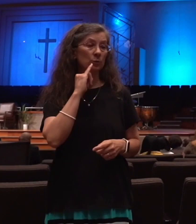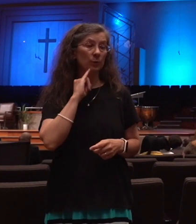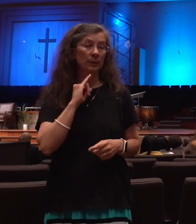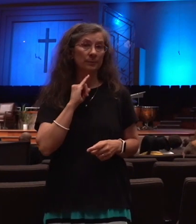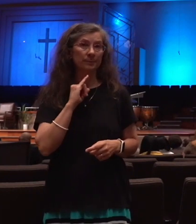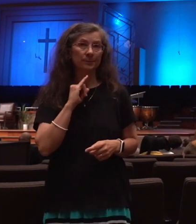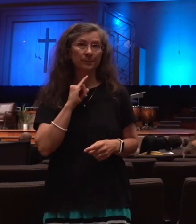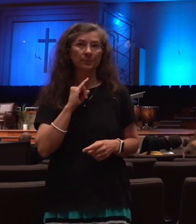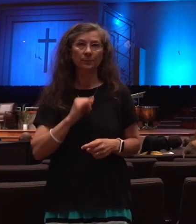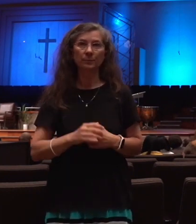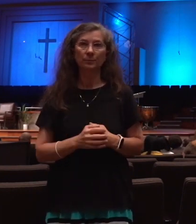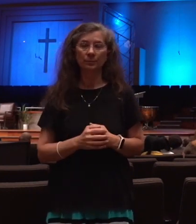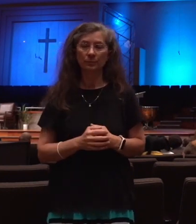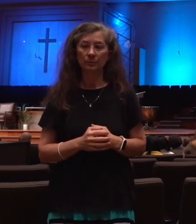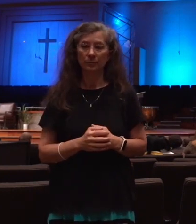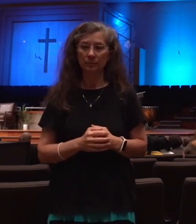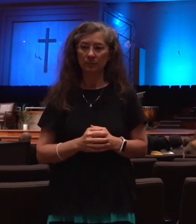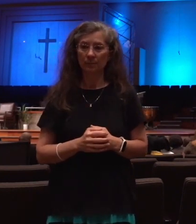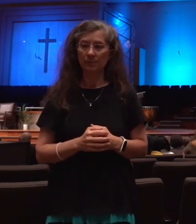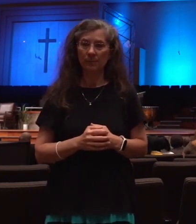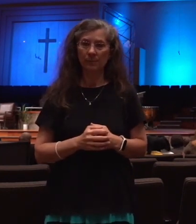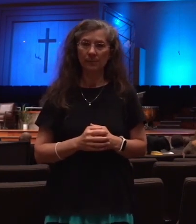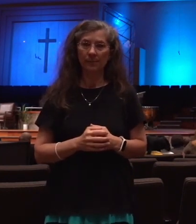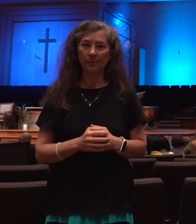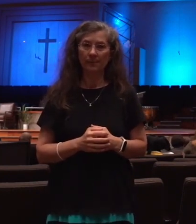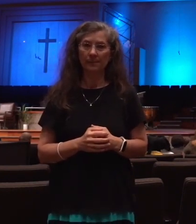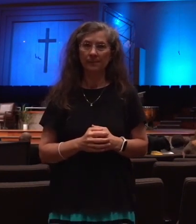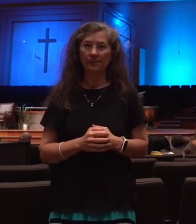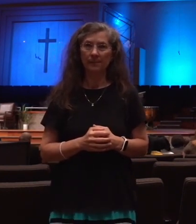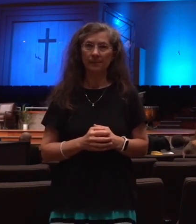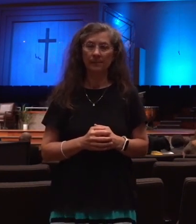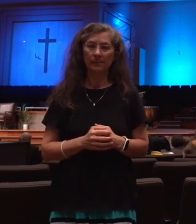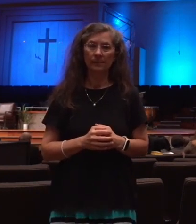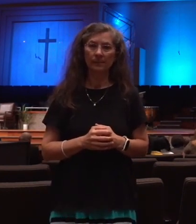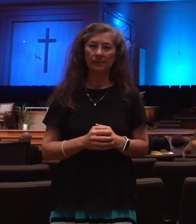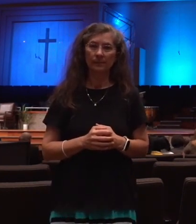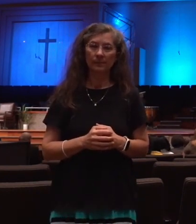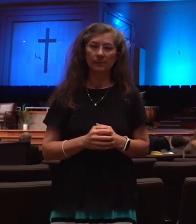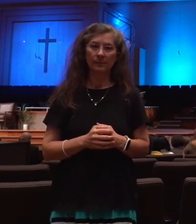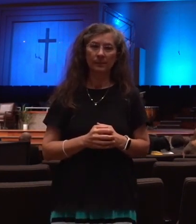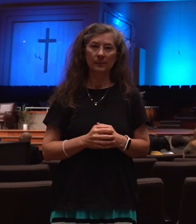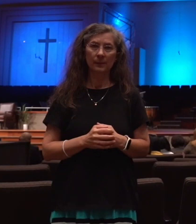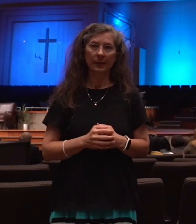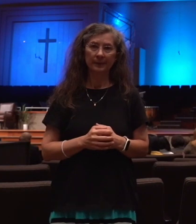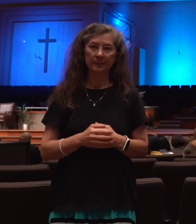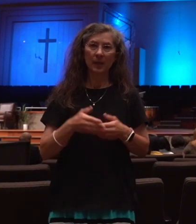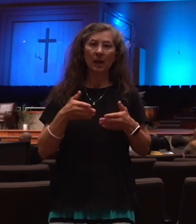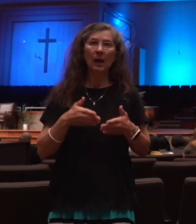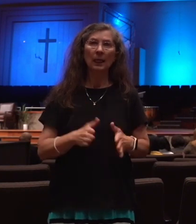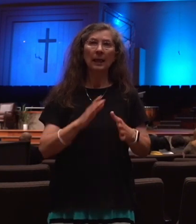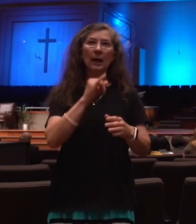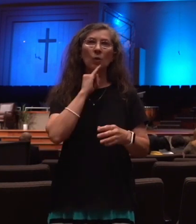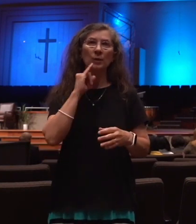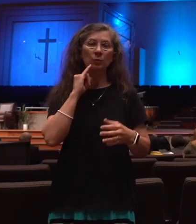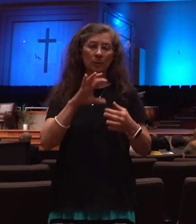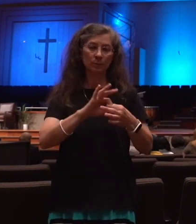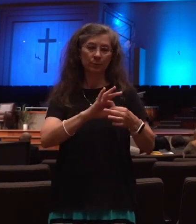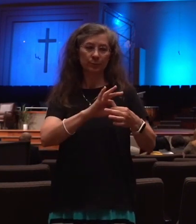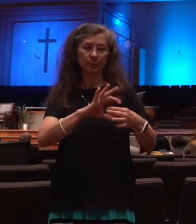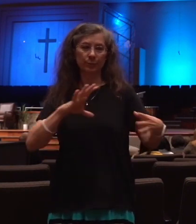several aspects. Number one, to release Israel from Gentile control. That's what the time of Jacob's trouble